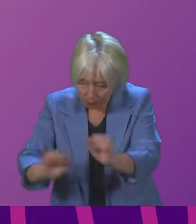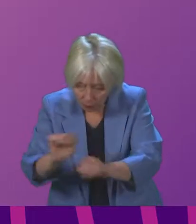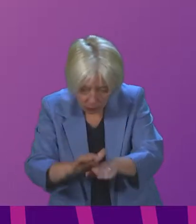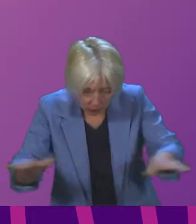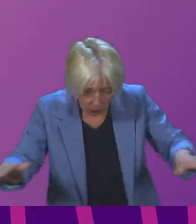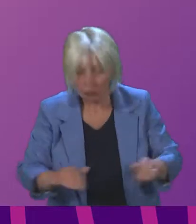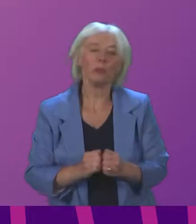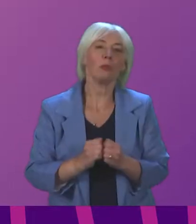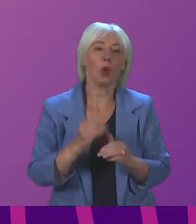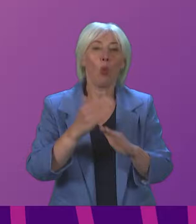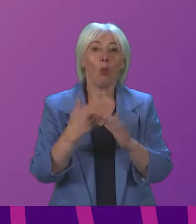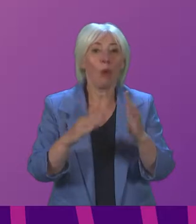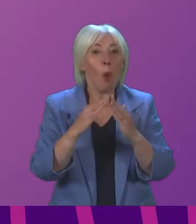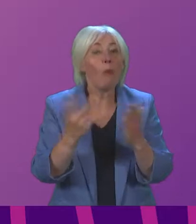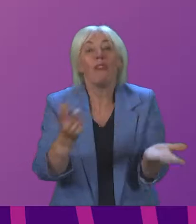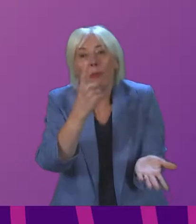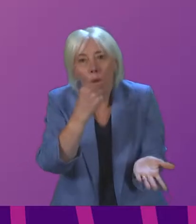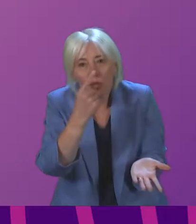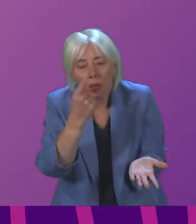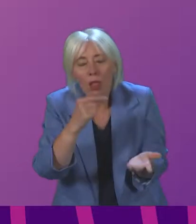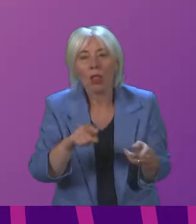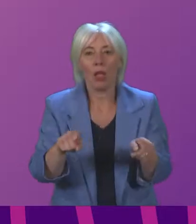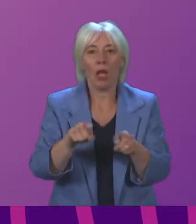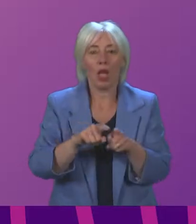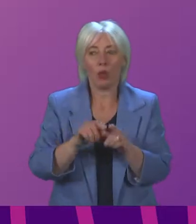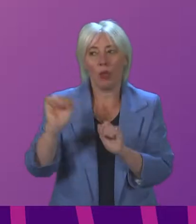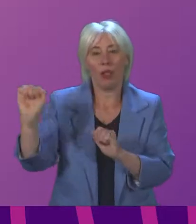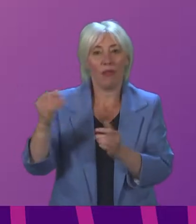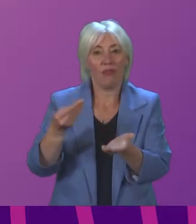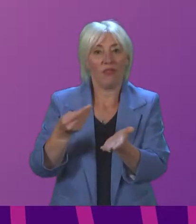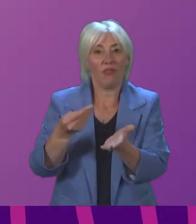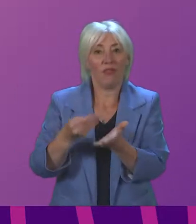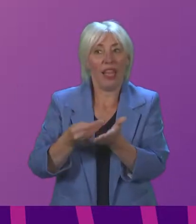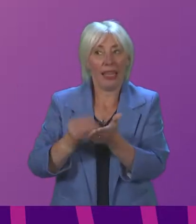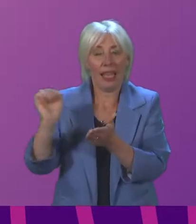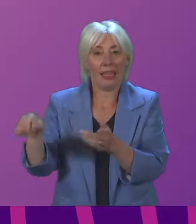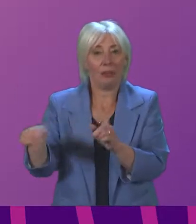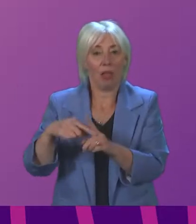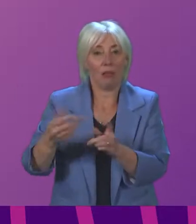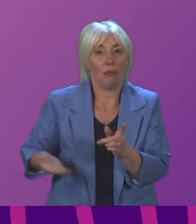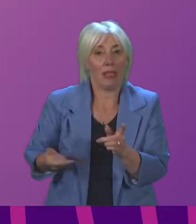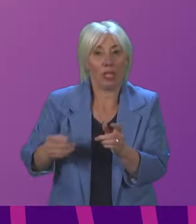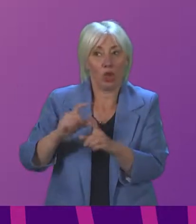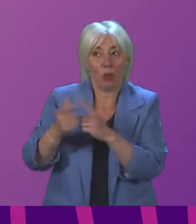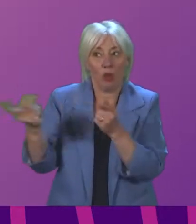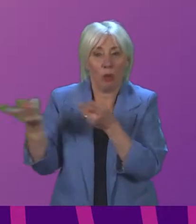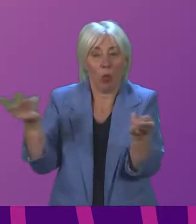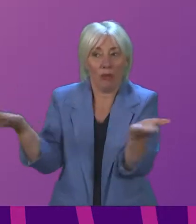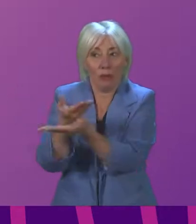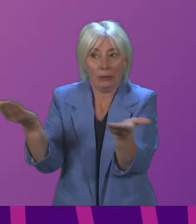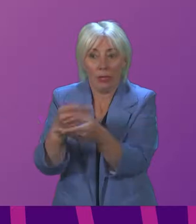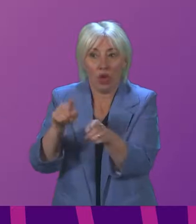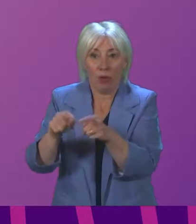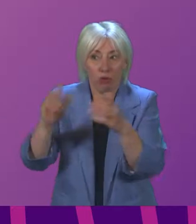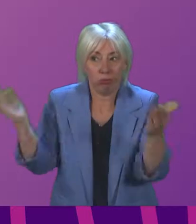wherever that is possible, and the encouragement, as the Finance Secretary has been undertaking with the business community, to more organisations to